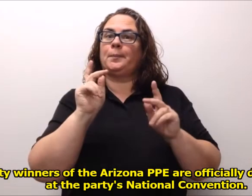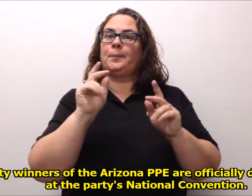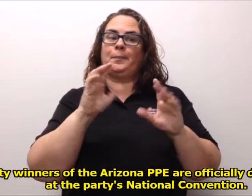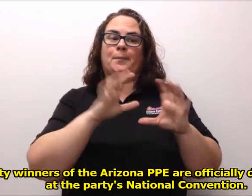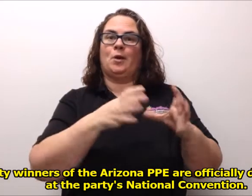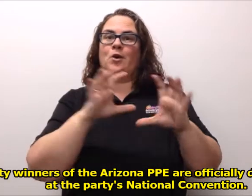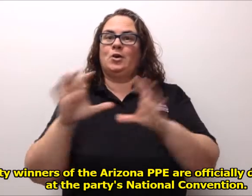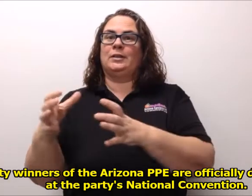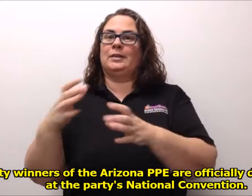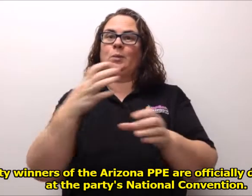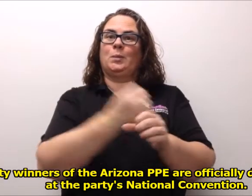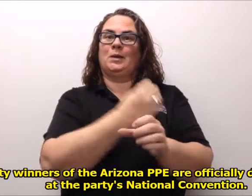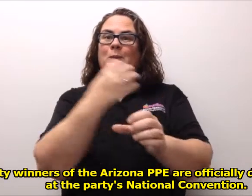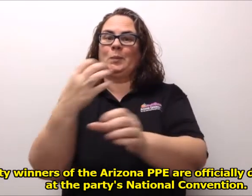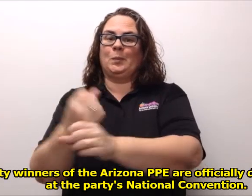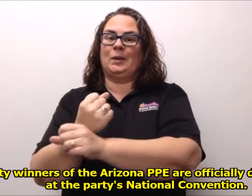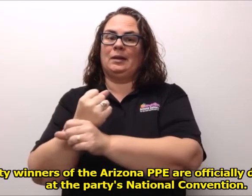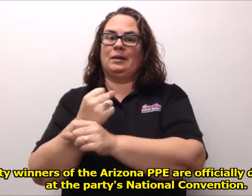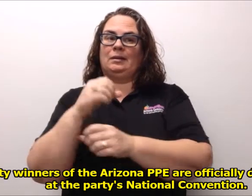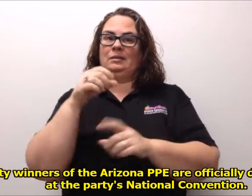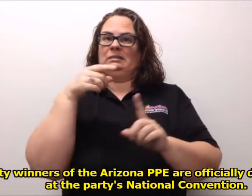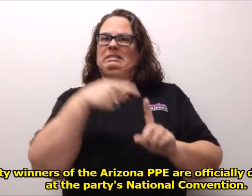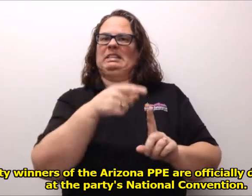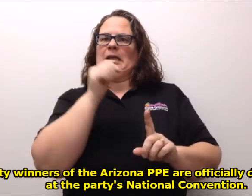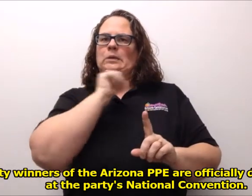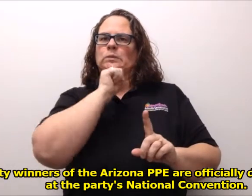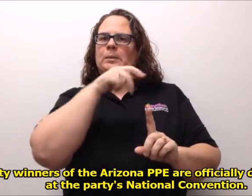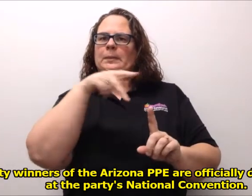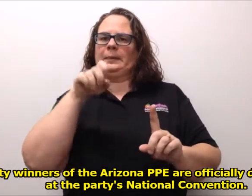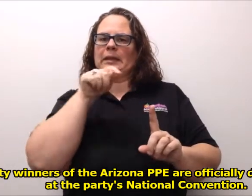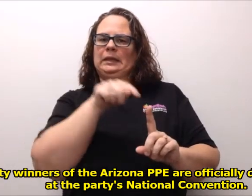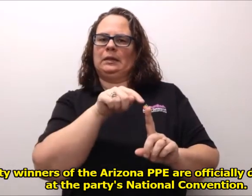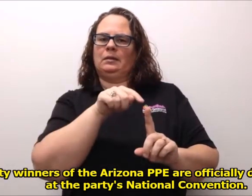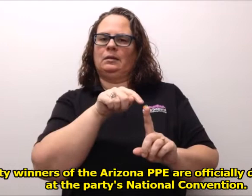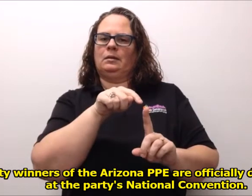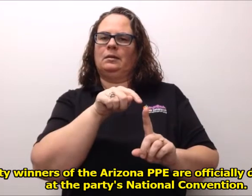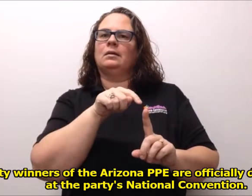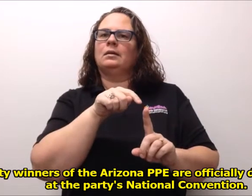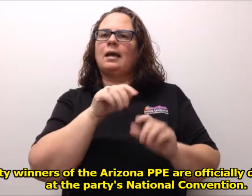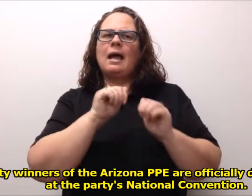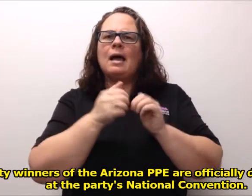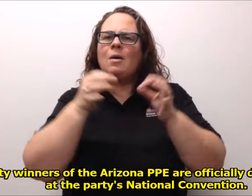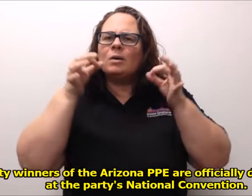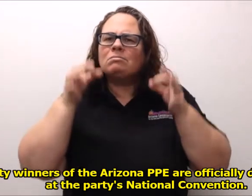PPE are officially determined at the party's national convention.